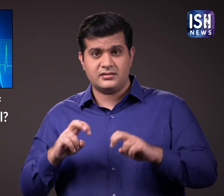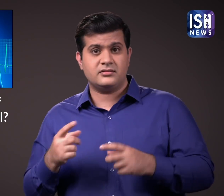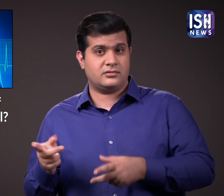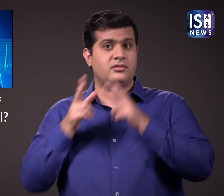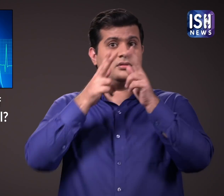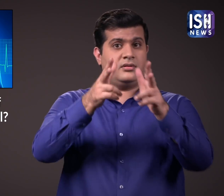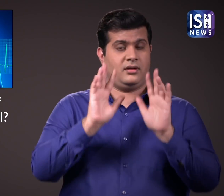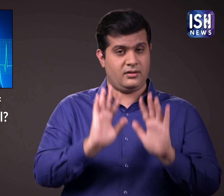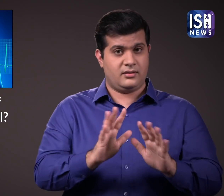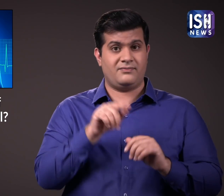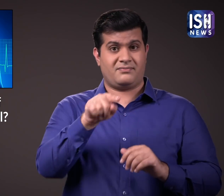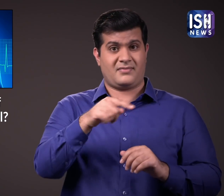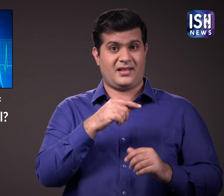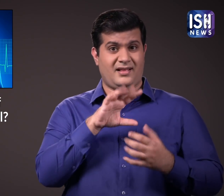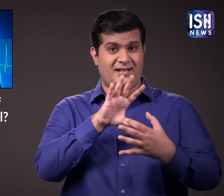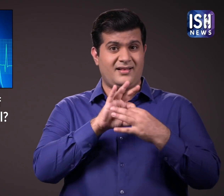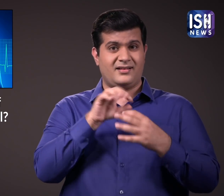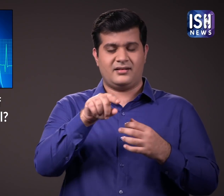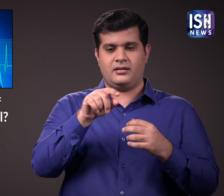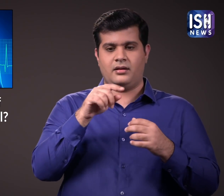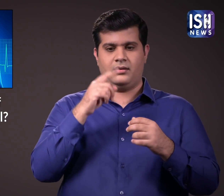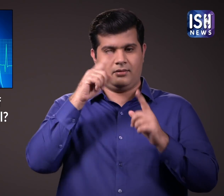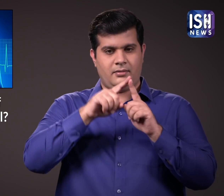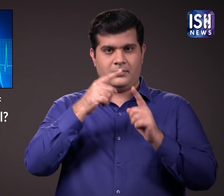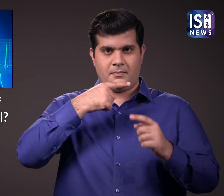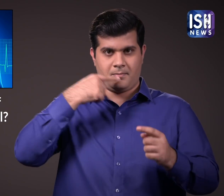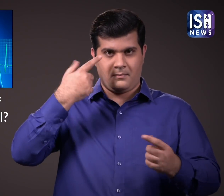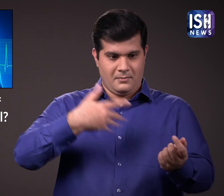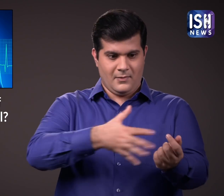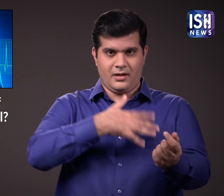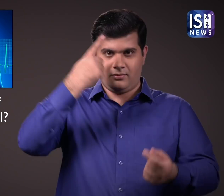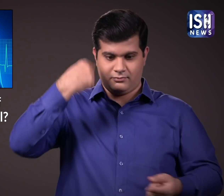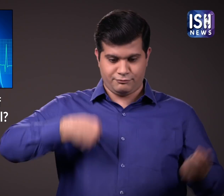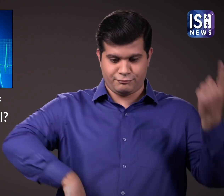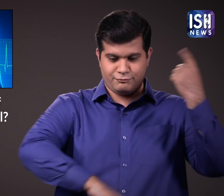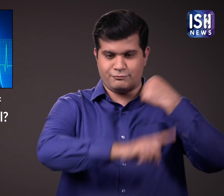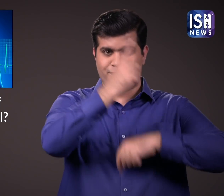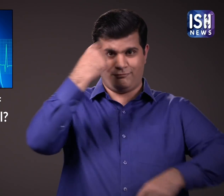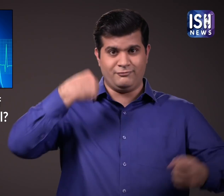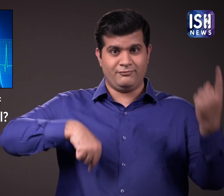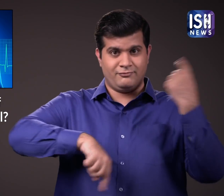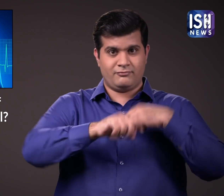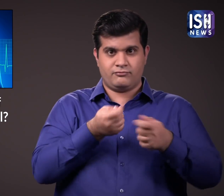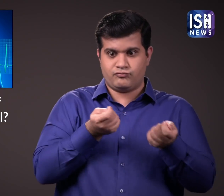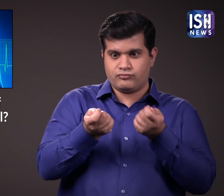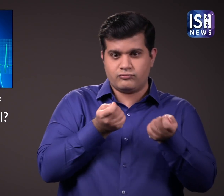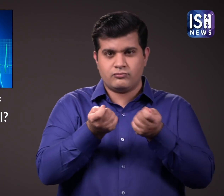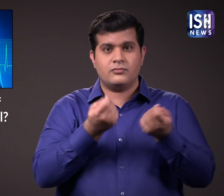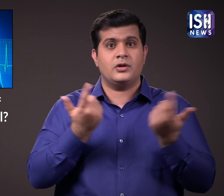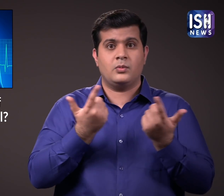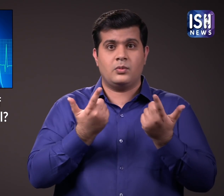Many researchers have said, while we are sleeping, a part of the brain controls the circulatory system.